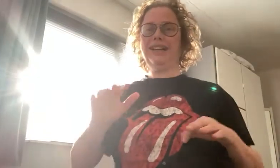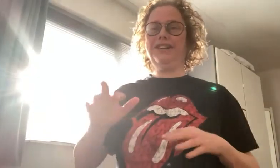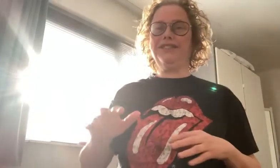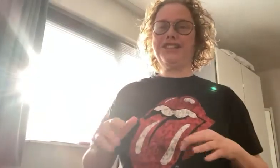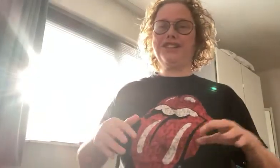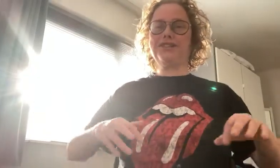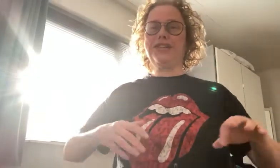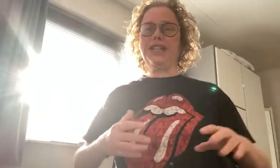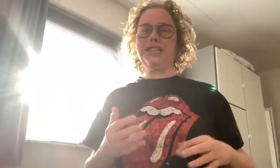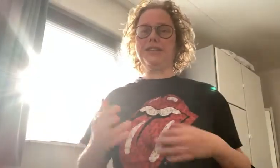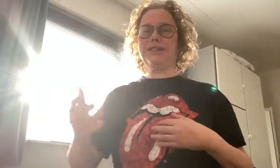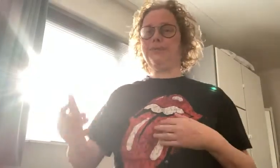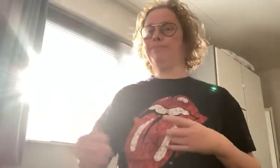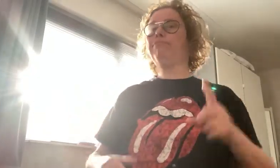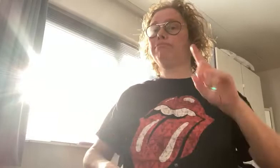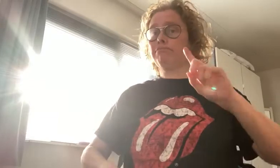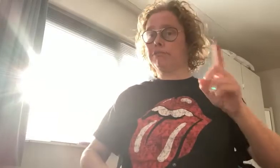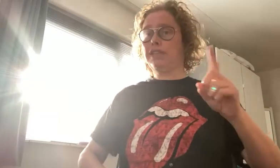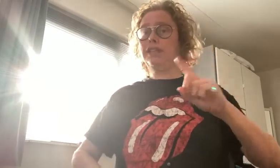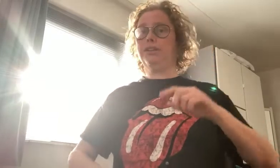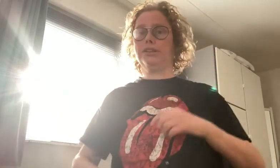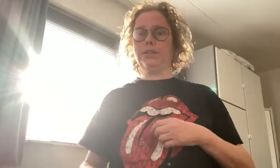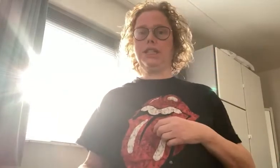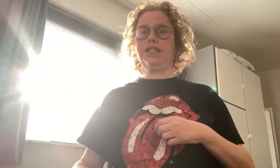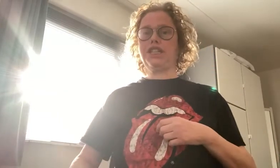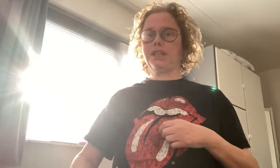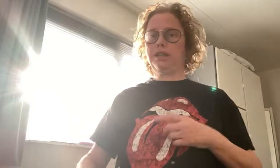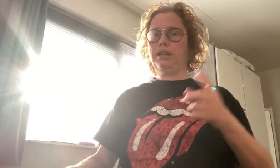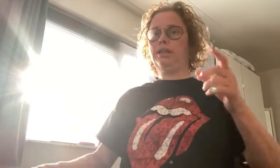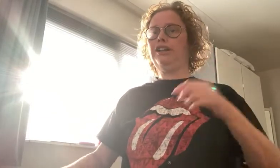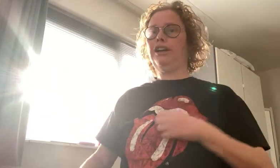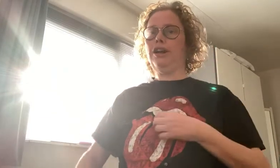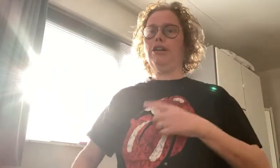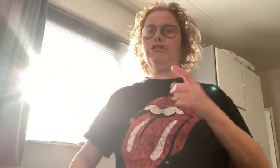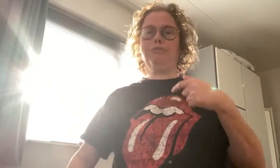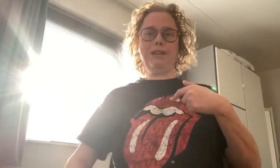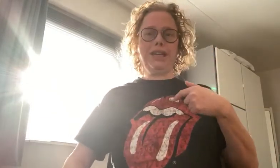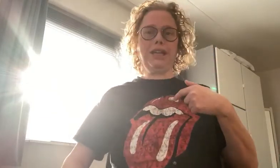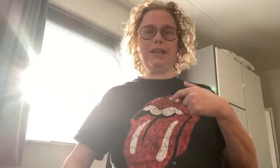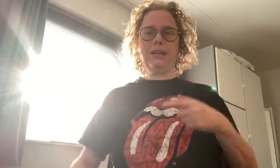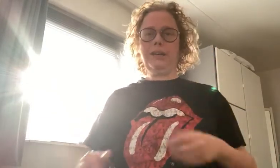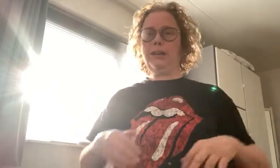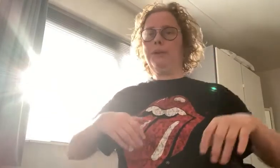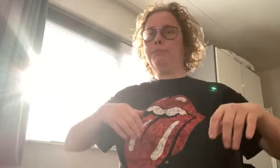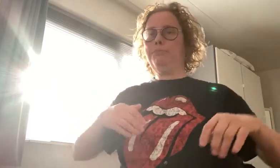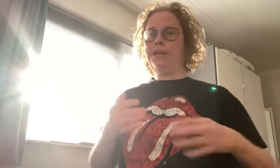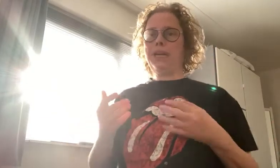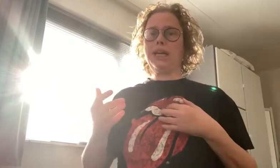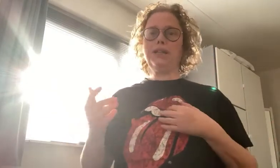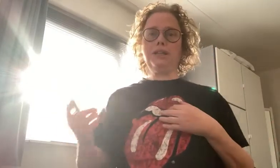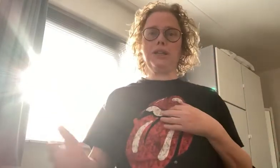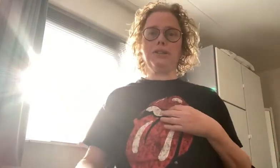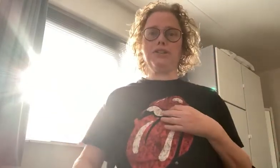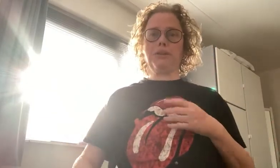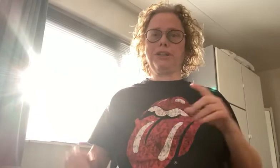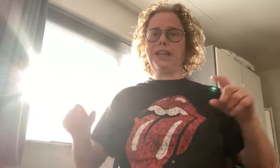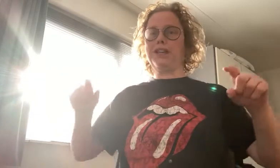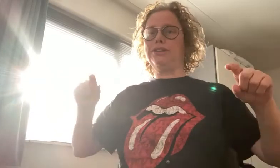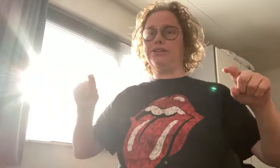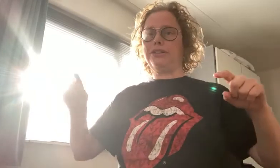Mr. Breeze? Breeze? That's me. Peen ass girls. I'm a little girl.